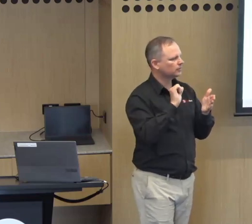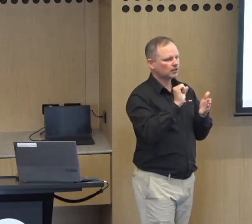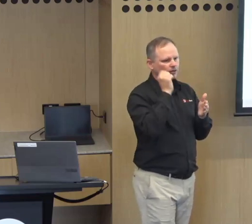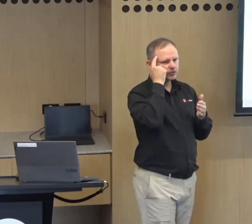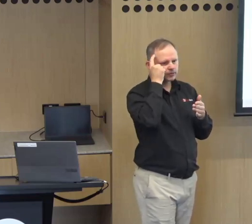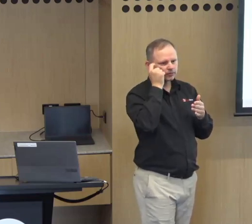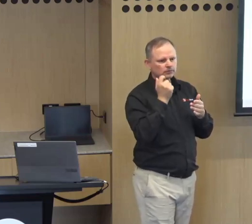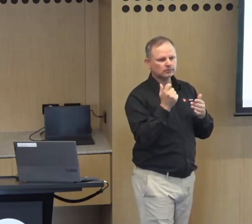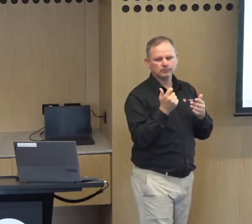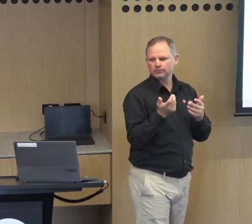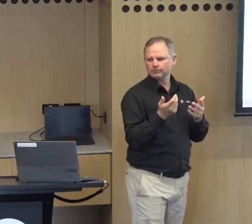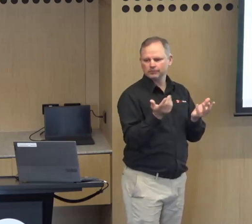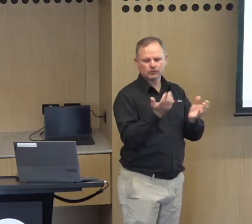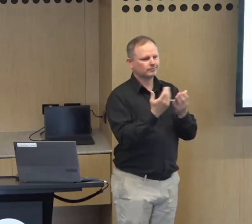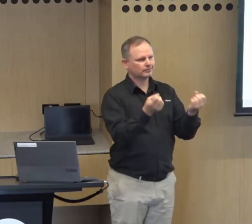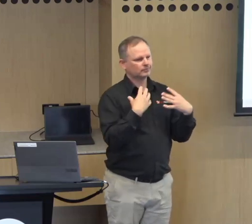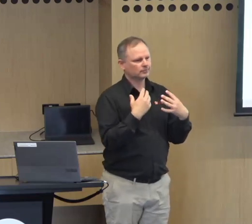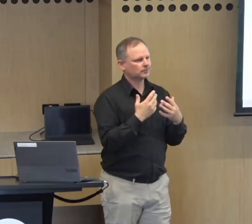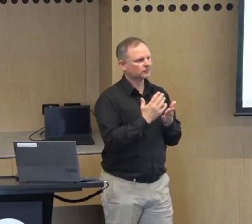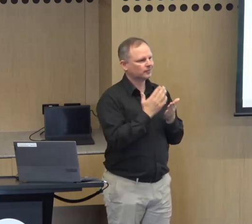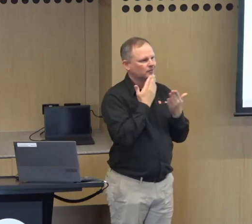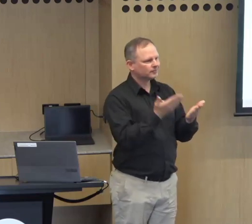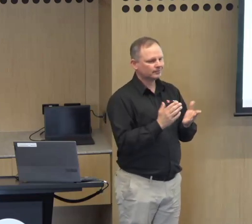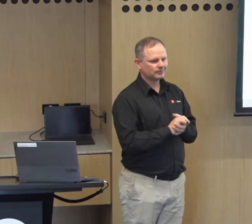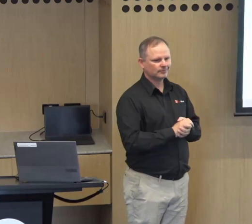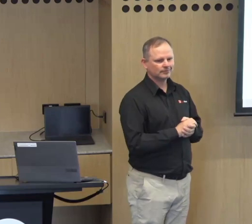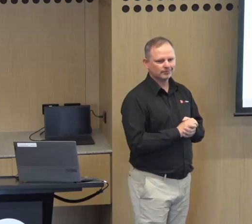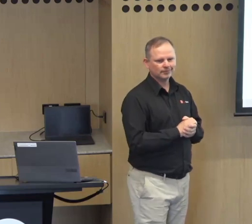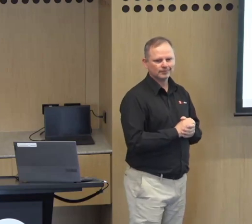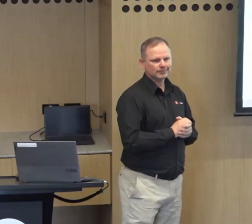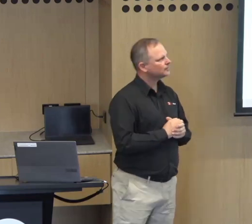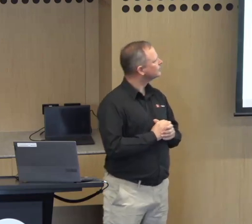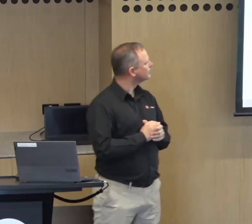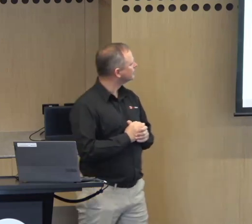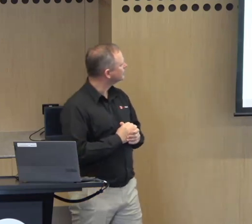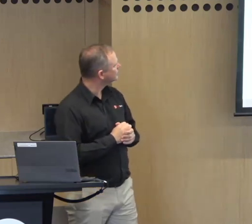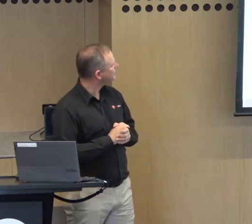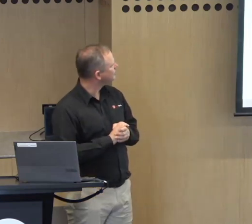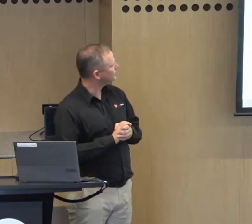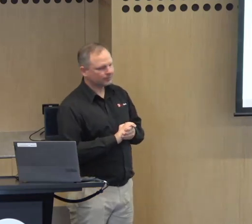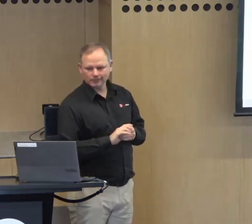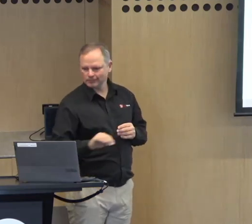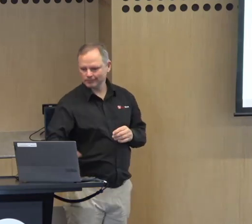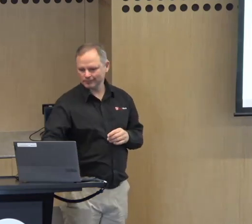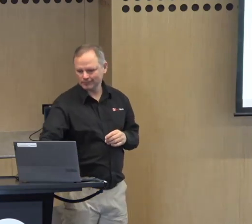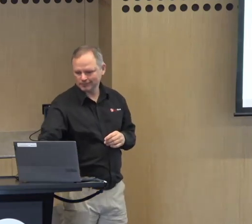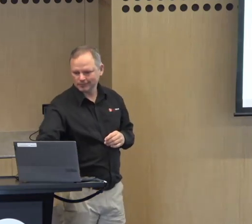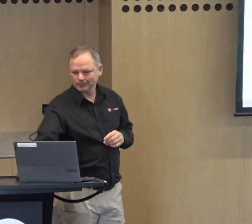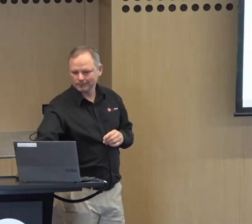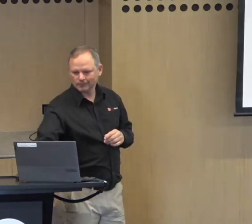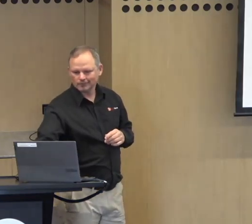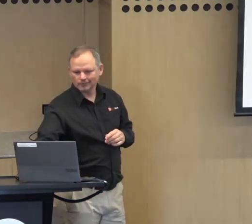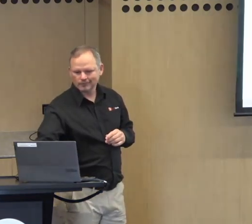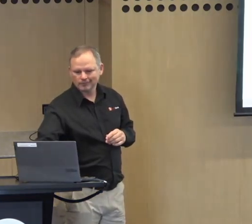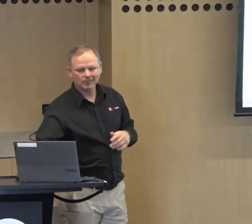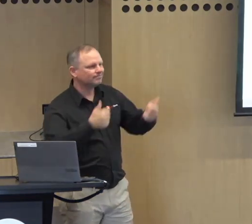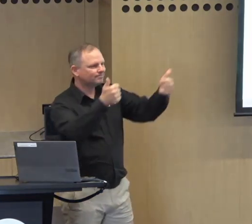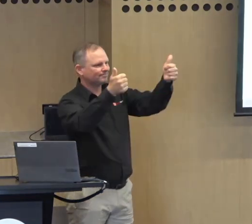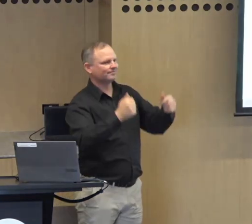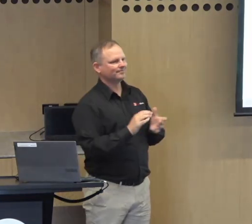um and relied on us that we can deliver uh using our experiences for an overall better future for everybody